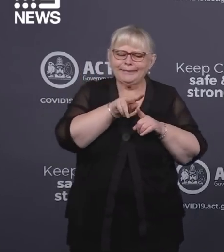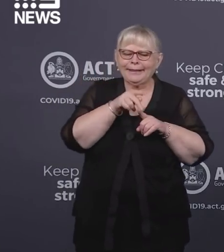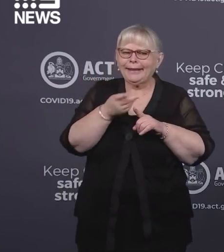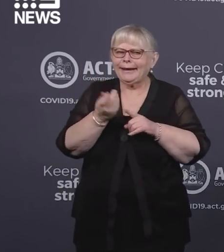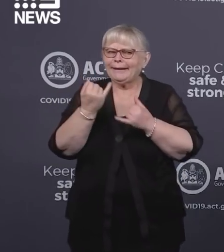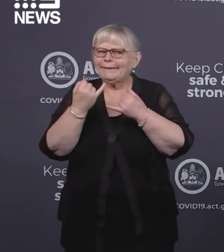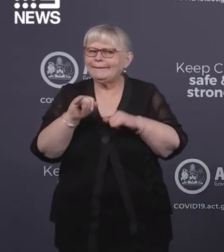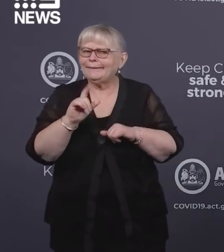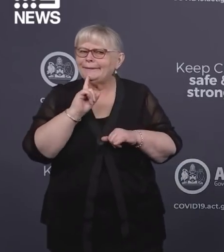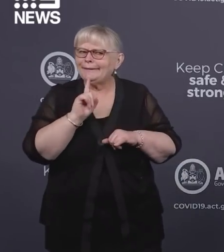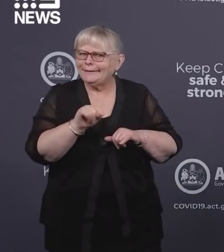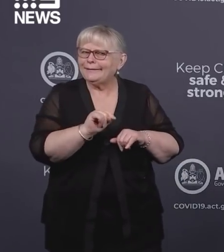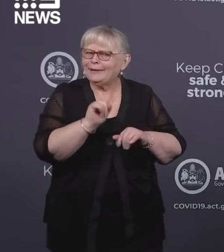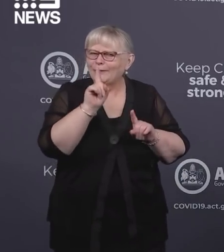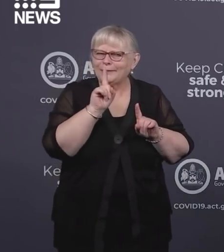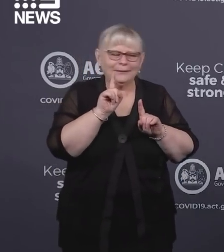incorrectly.